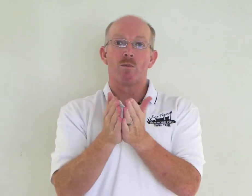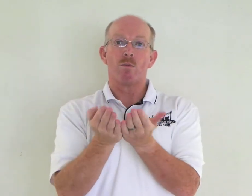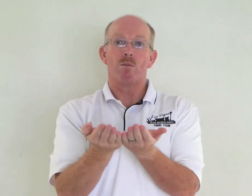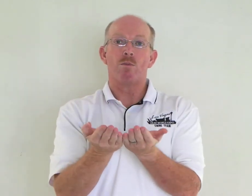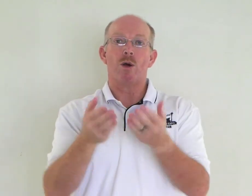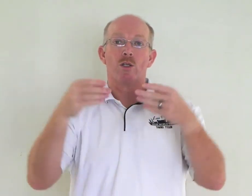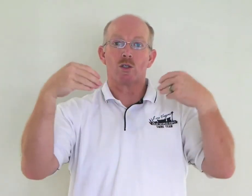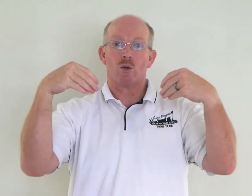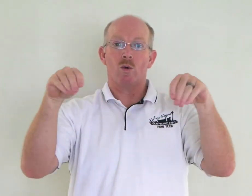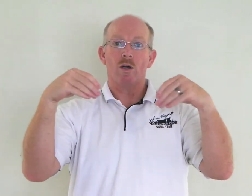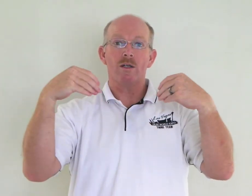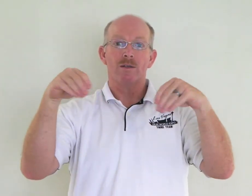Bookstore.